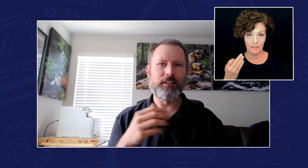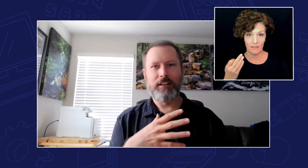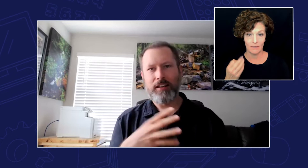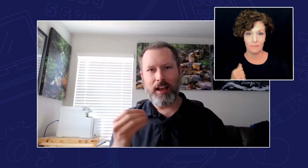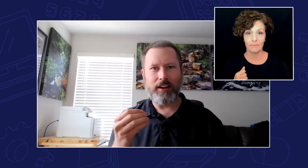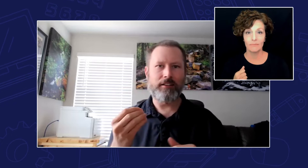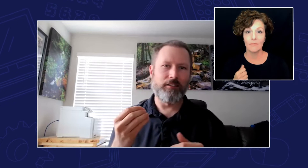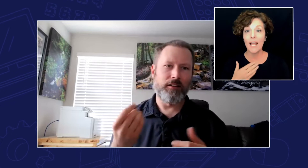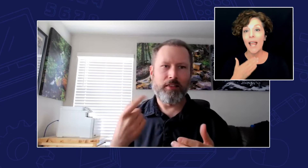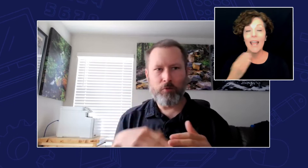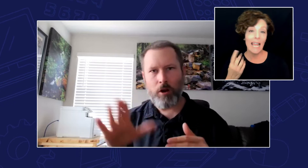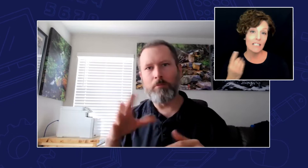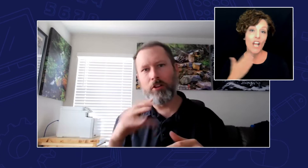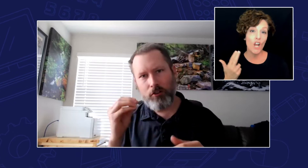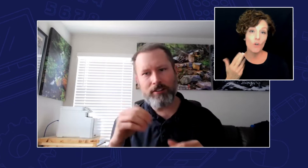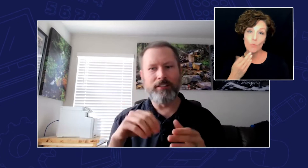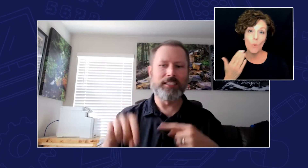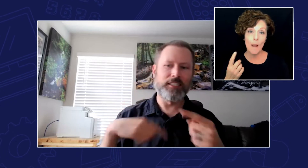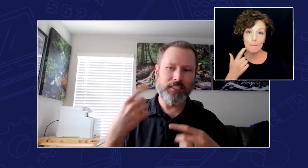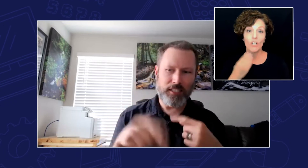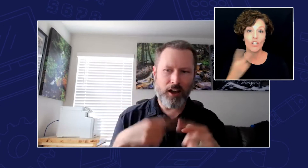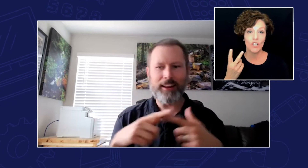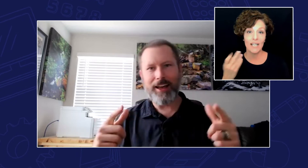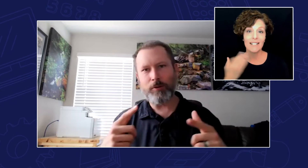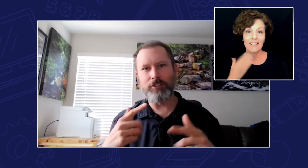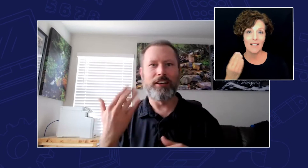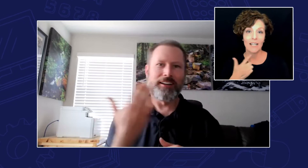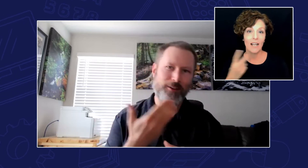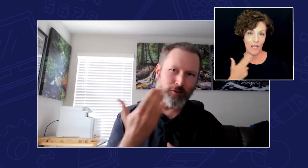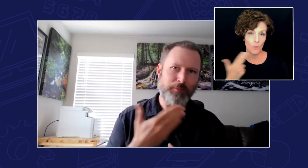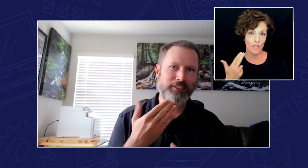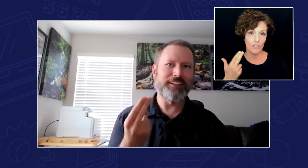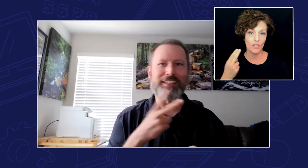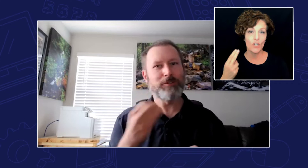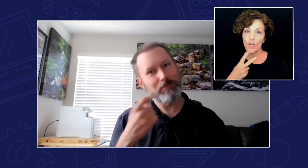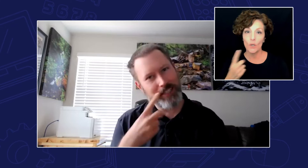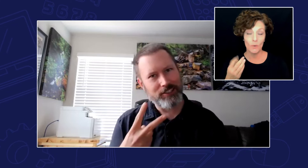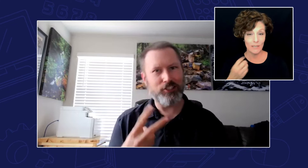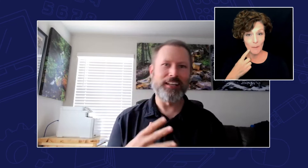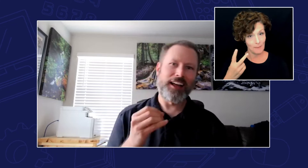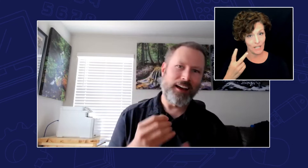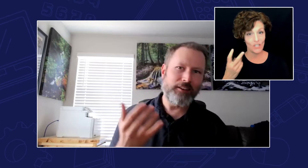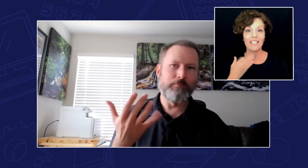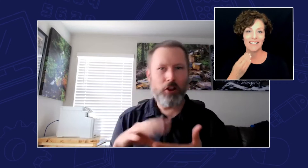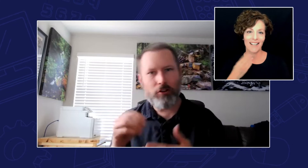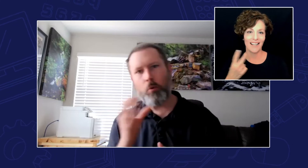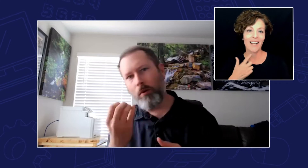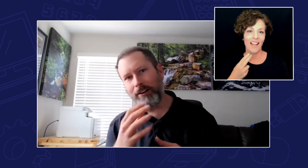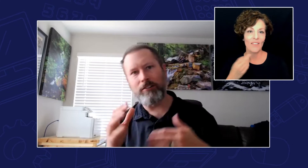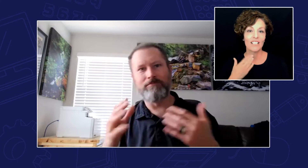and I grew up learning sign language cued speech signing like this and learning